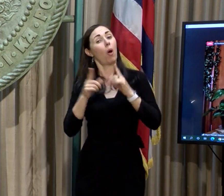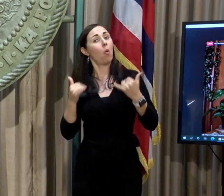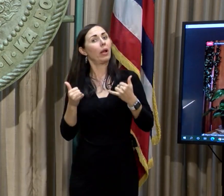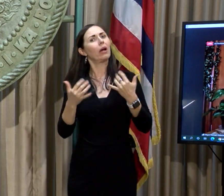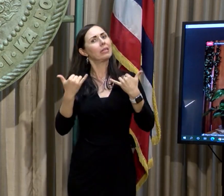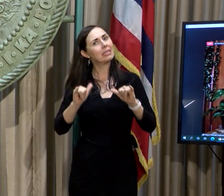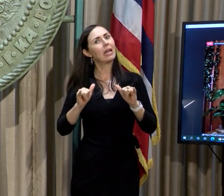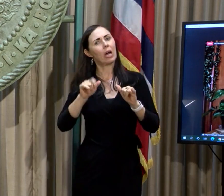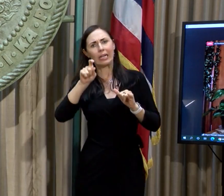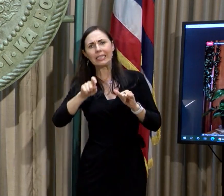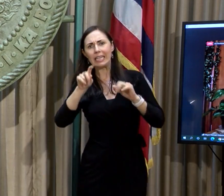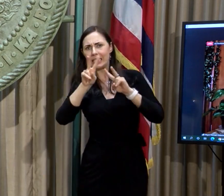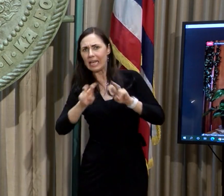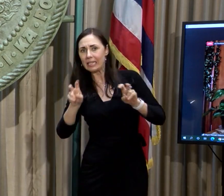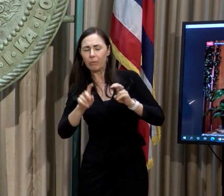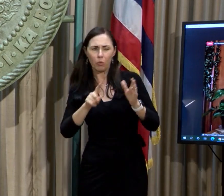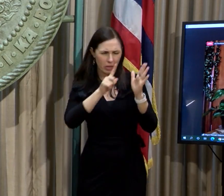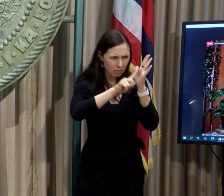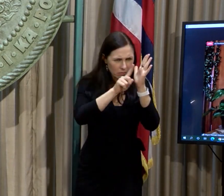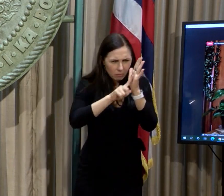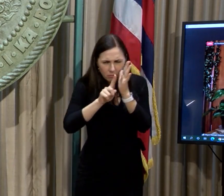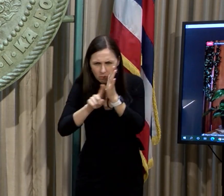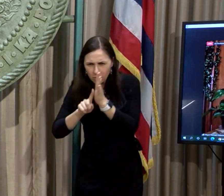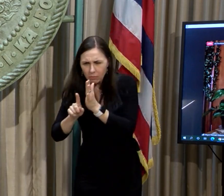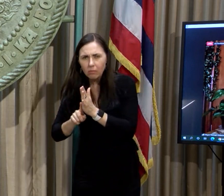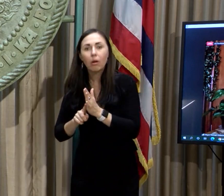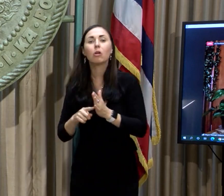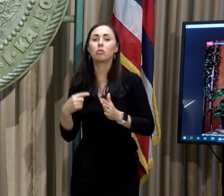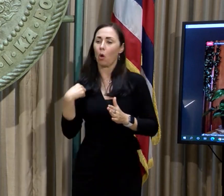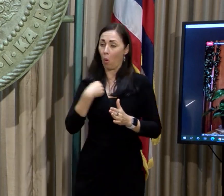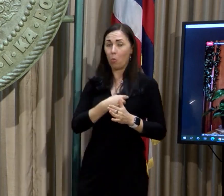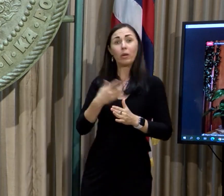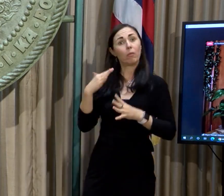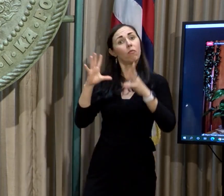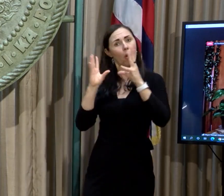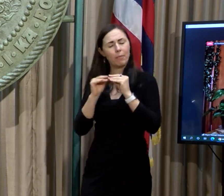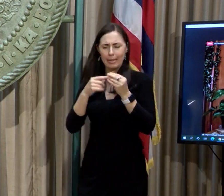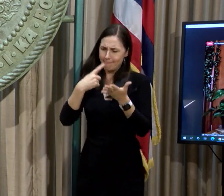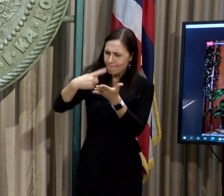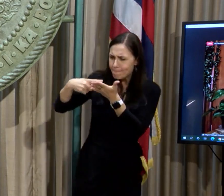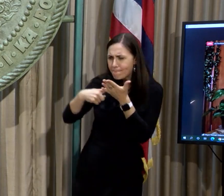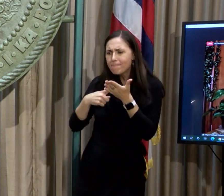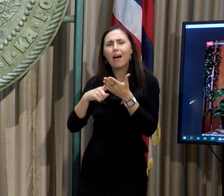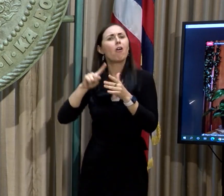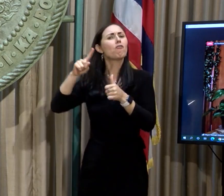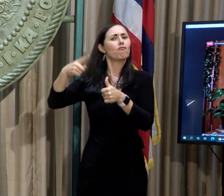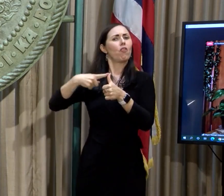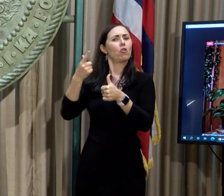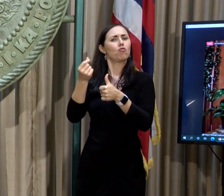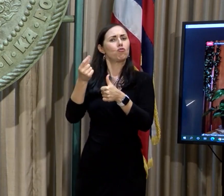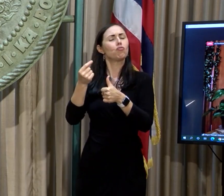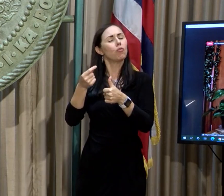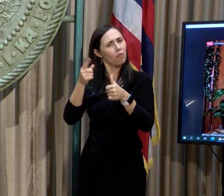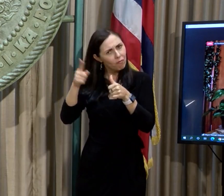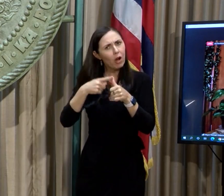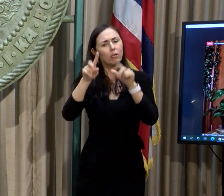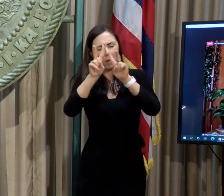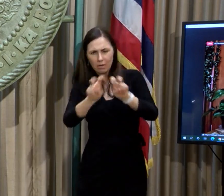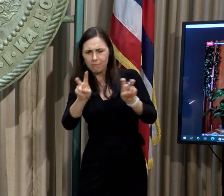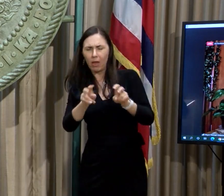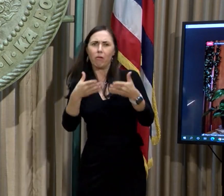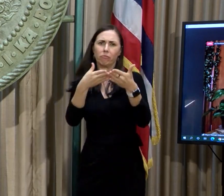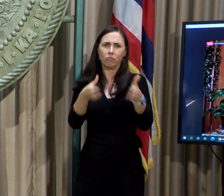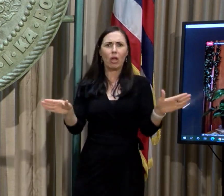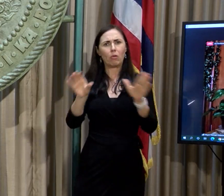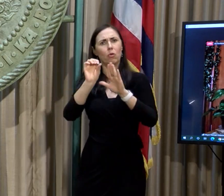That's one of the first things that we all agreed is necessary. And that really would give us the